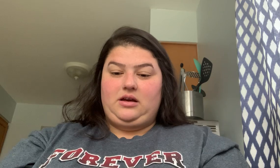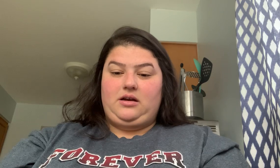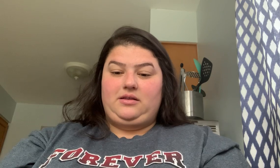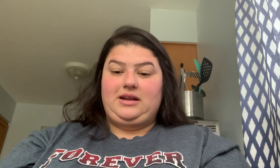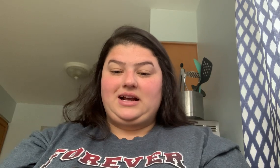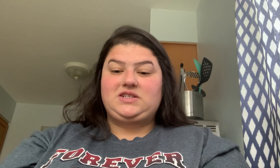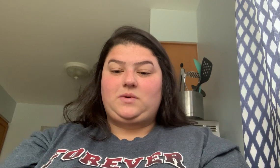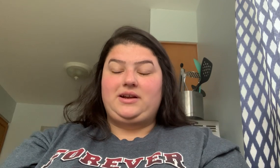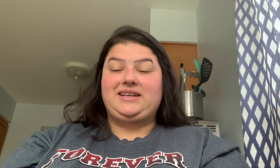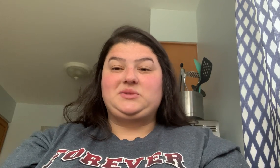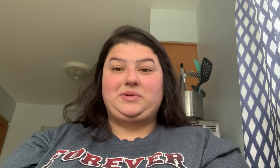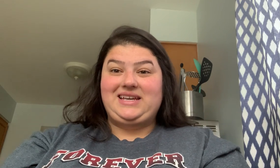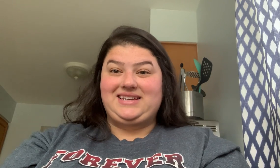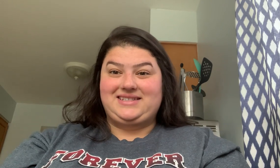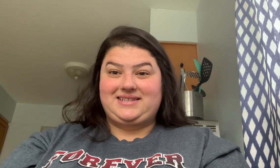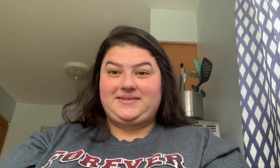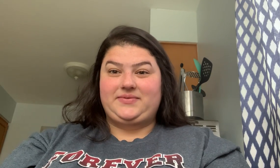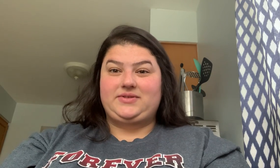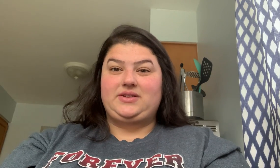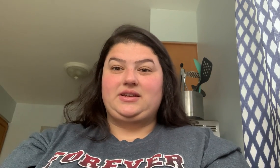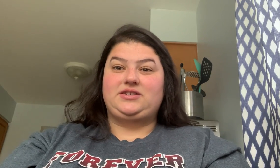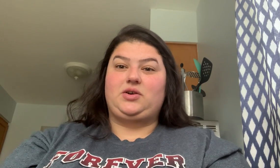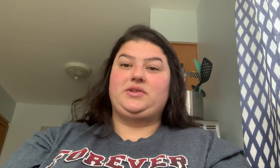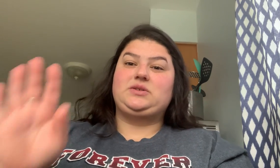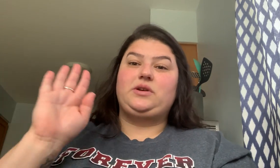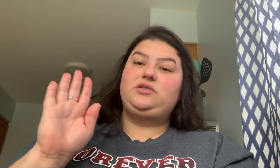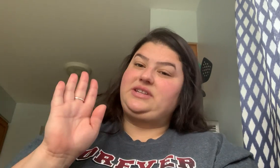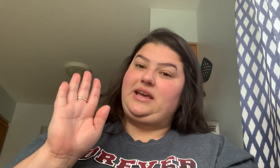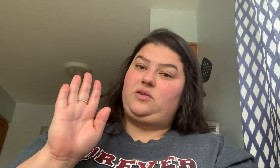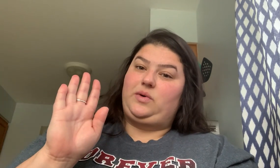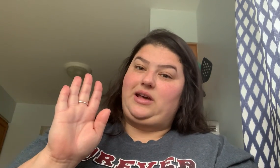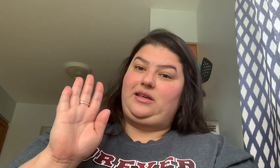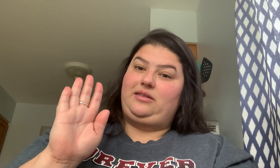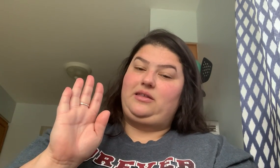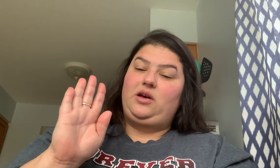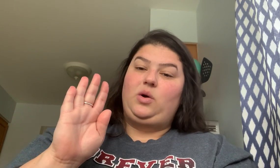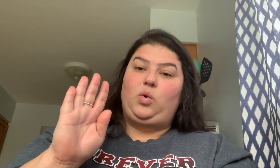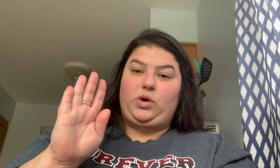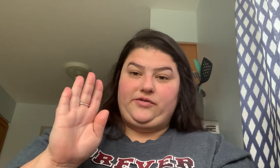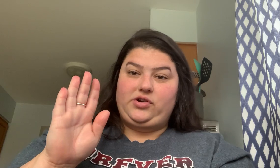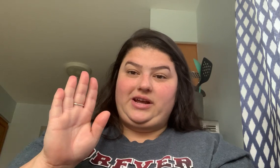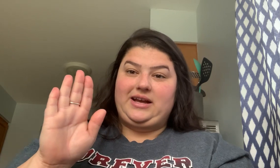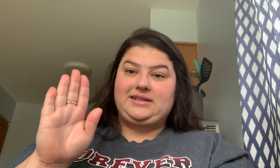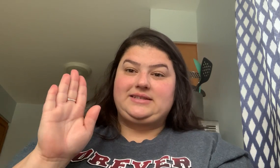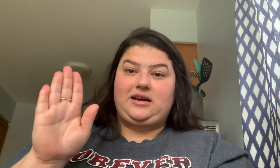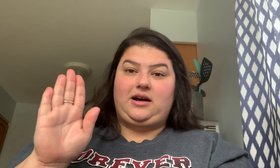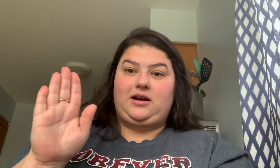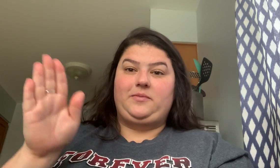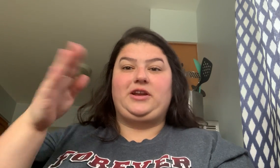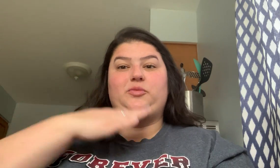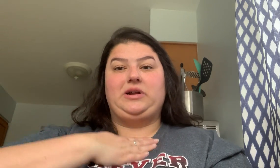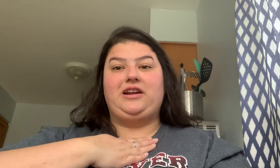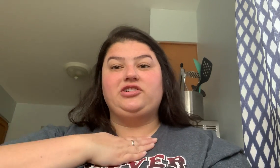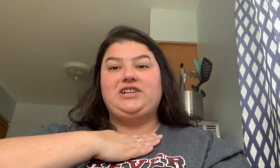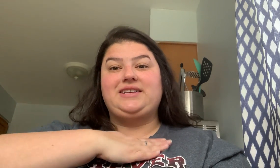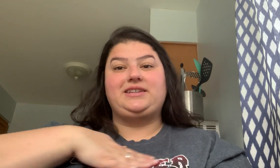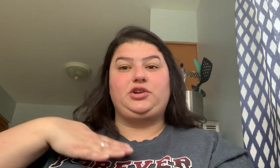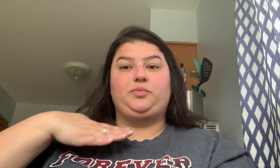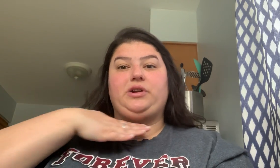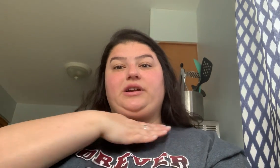The next one is please. So this one you take with one of your hands and you put on your chest and you put it